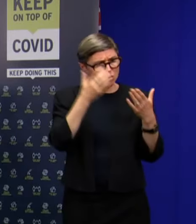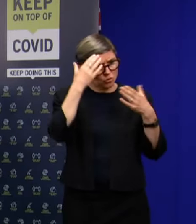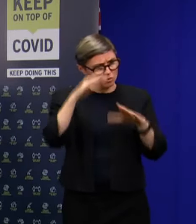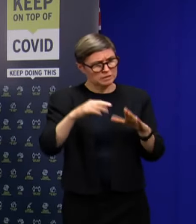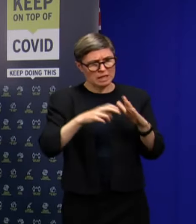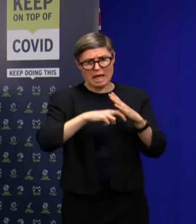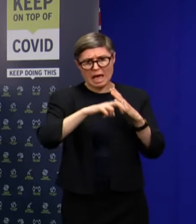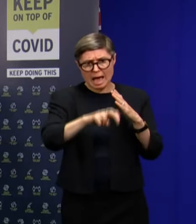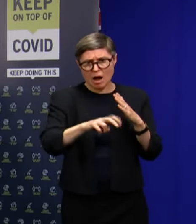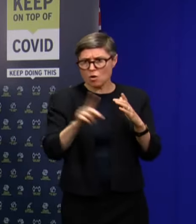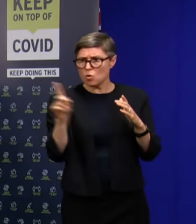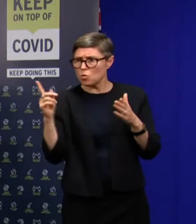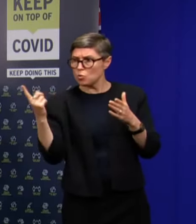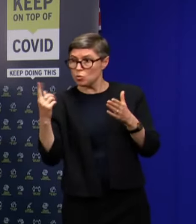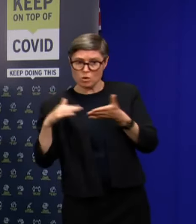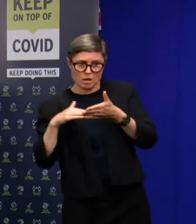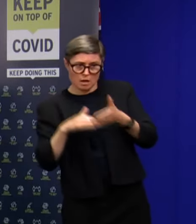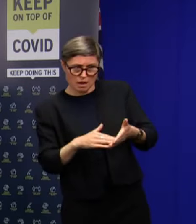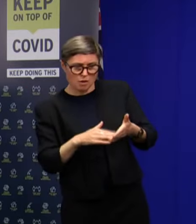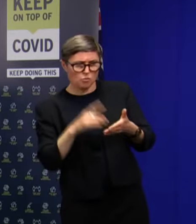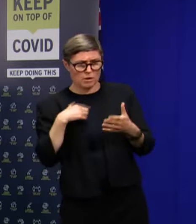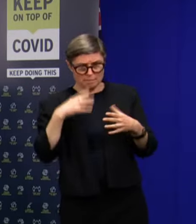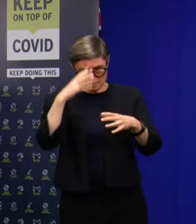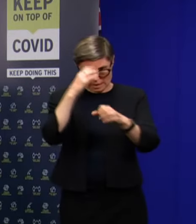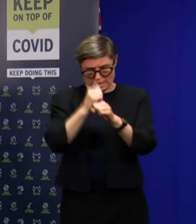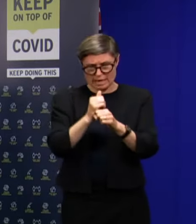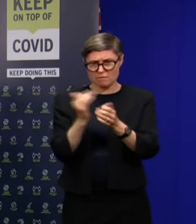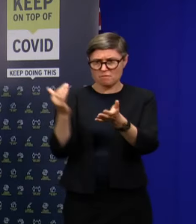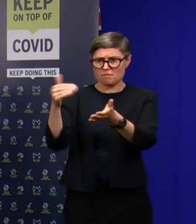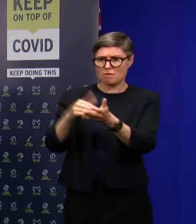getting to an address which we believe is in Bridgewater?